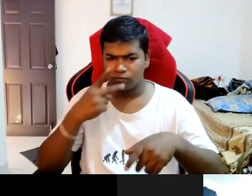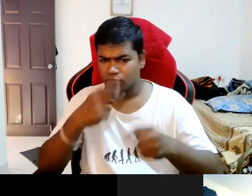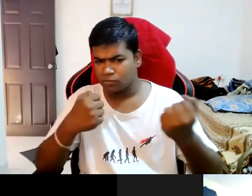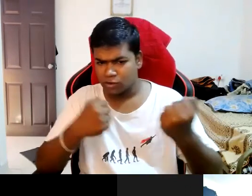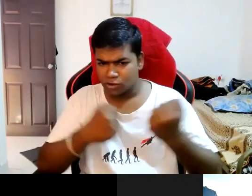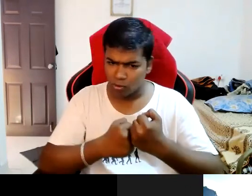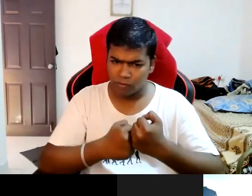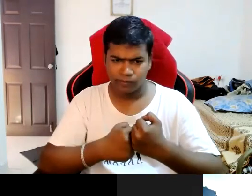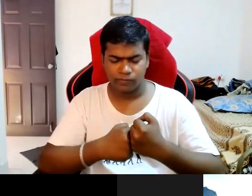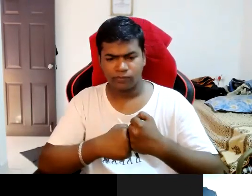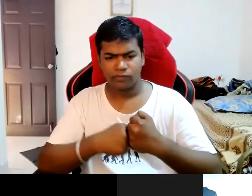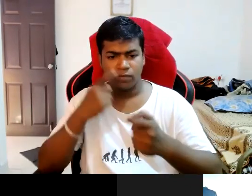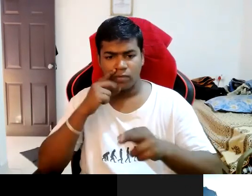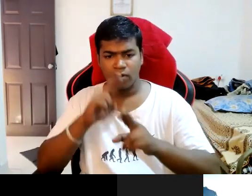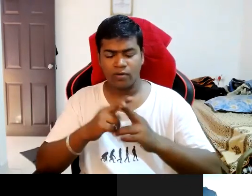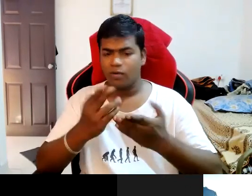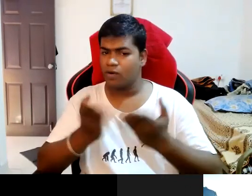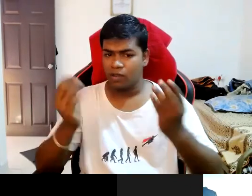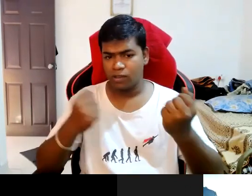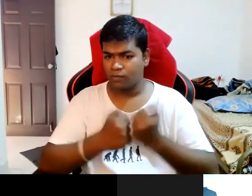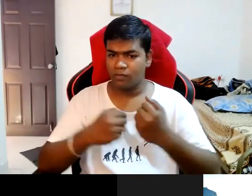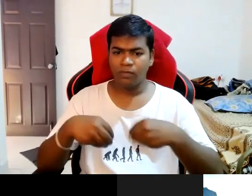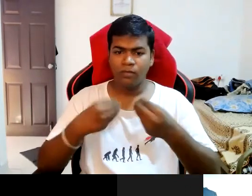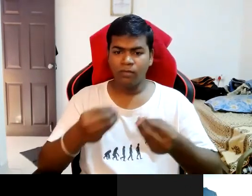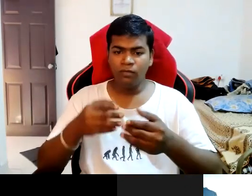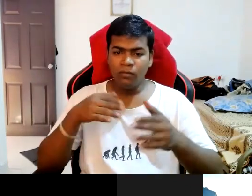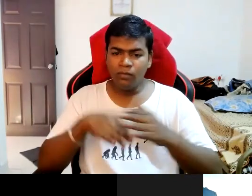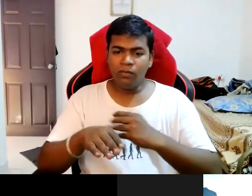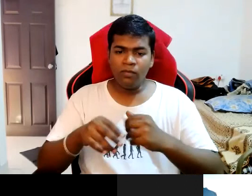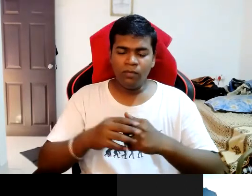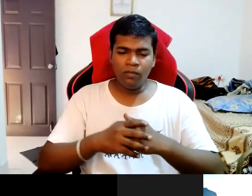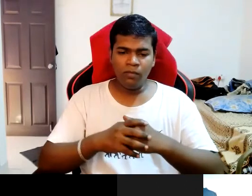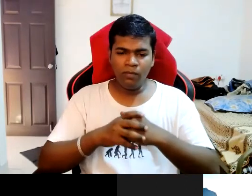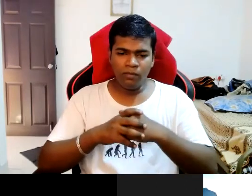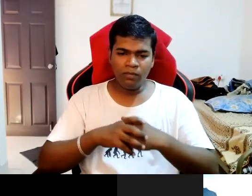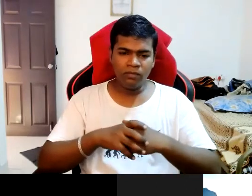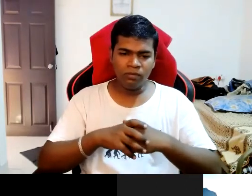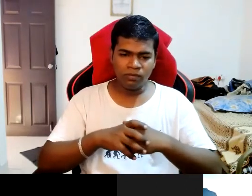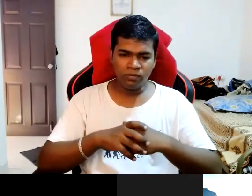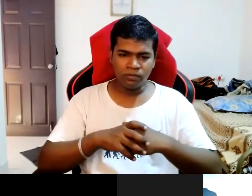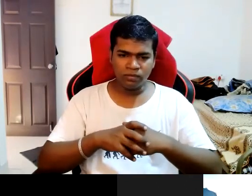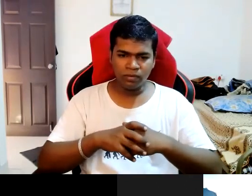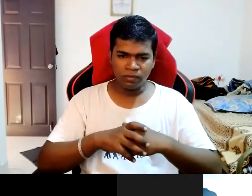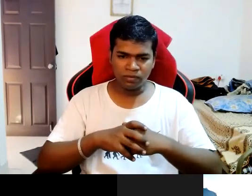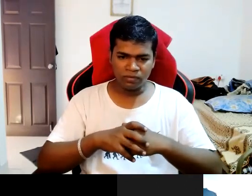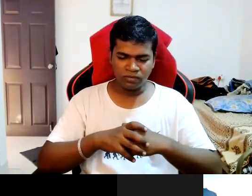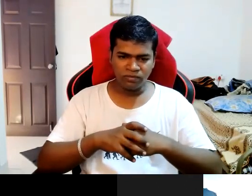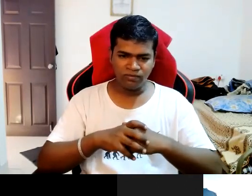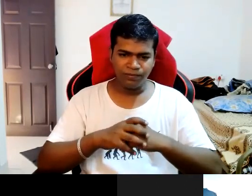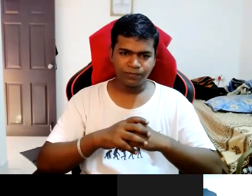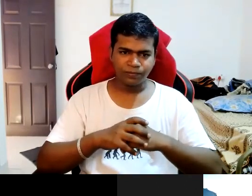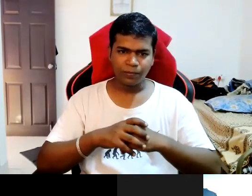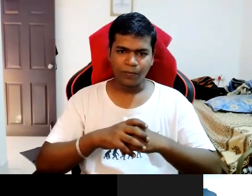and if they are then what kind of support or accommodation that you do need in your daily uh